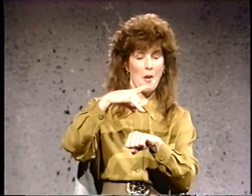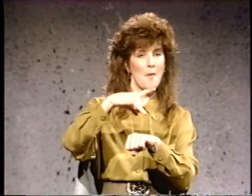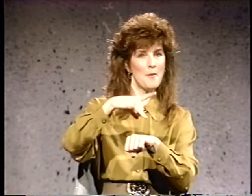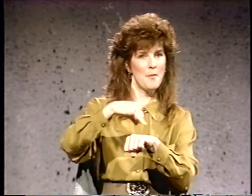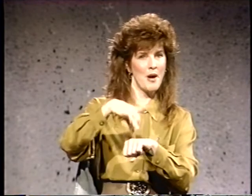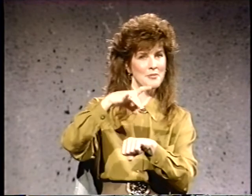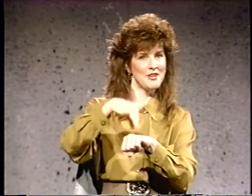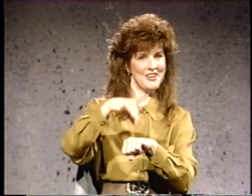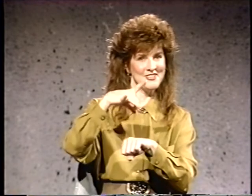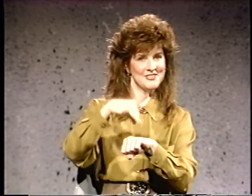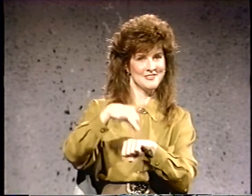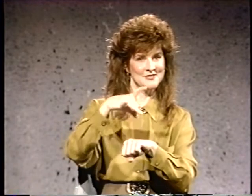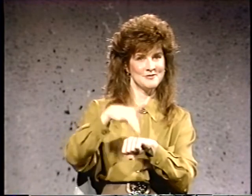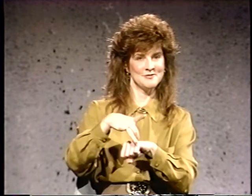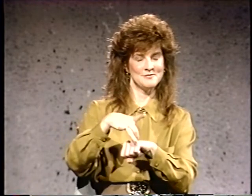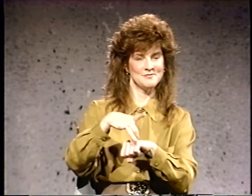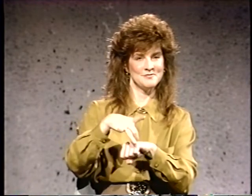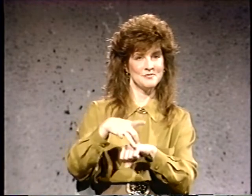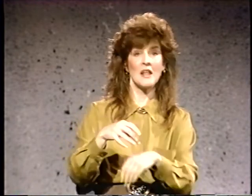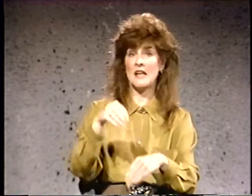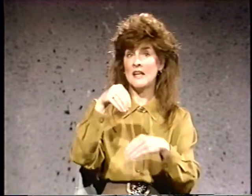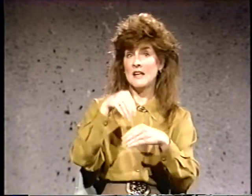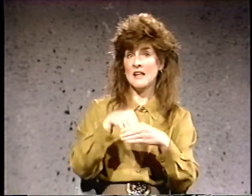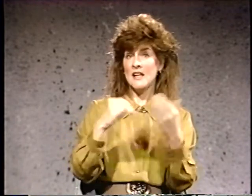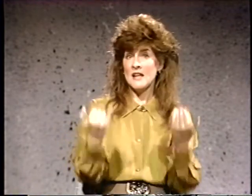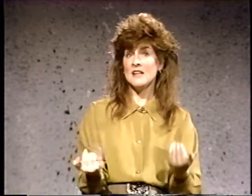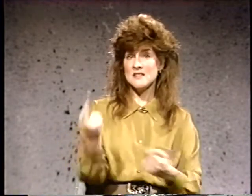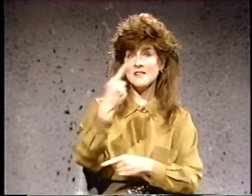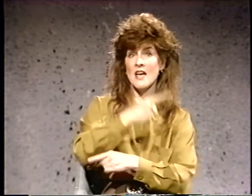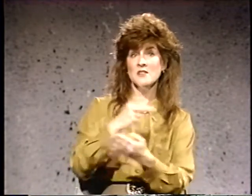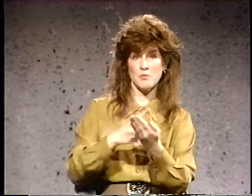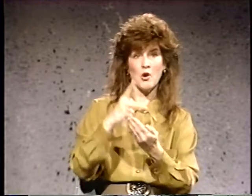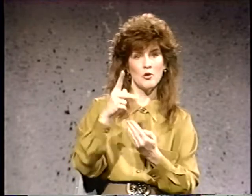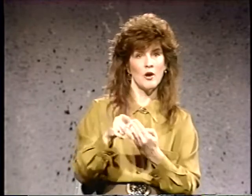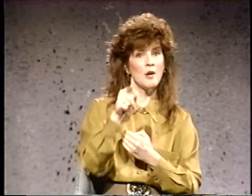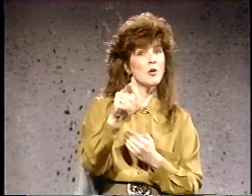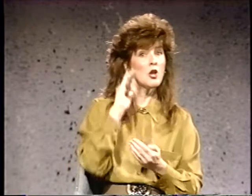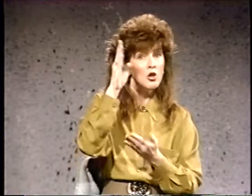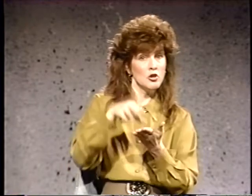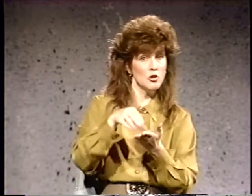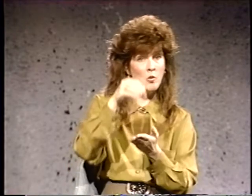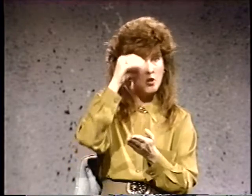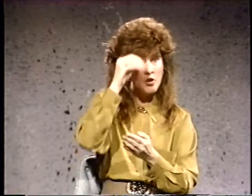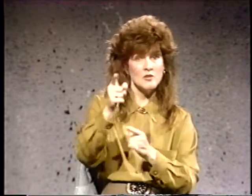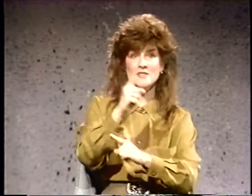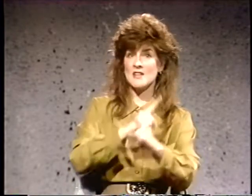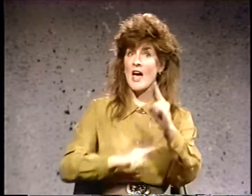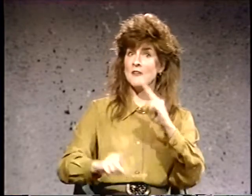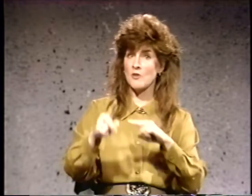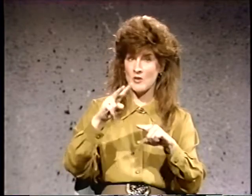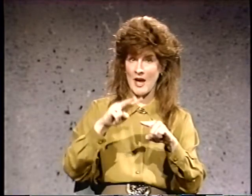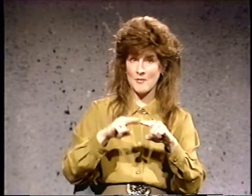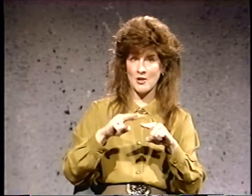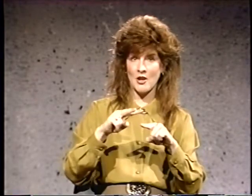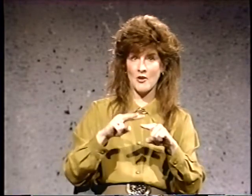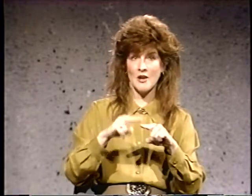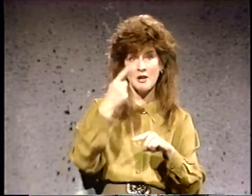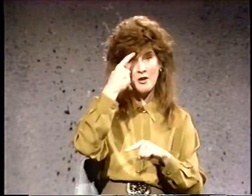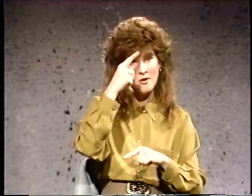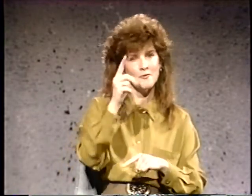Pumpkin. In today's program, you will learn sign vocabulary for